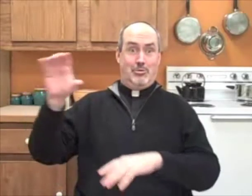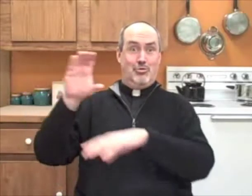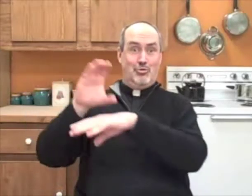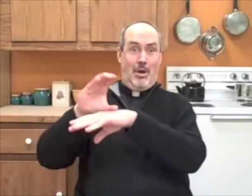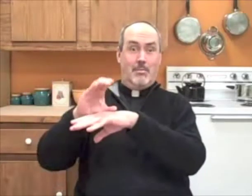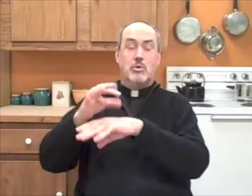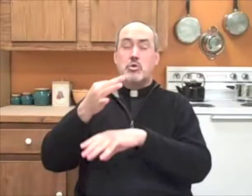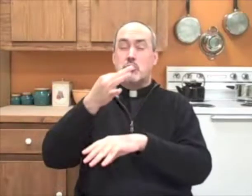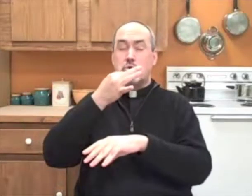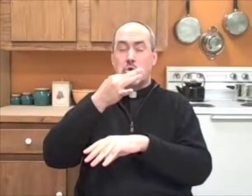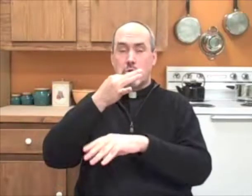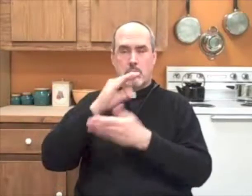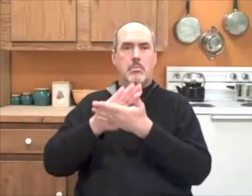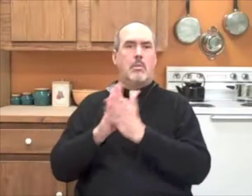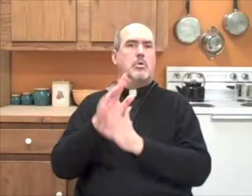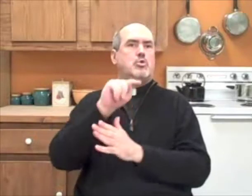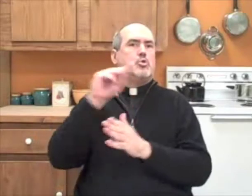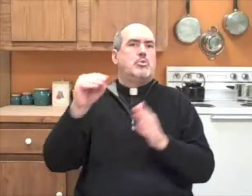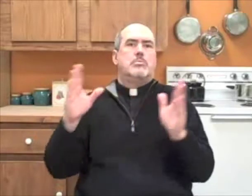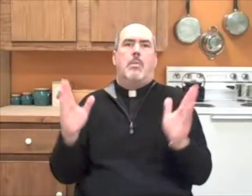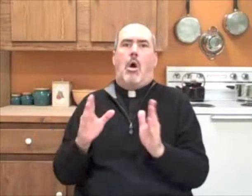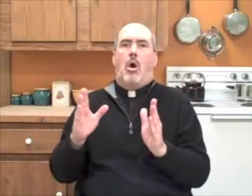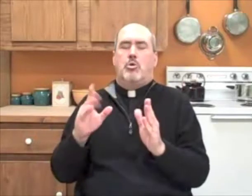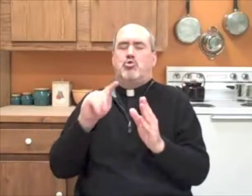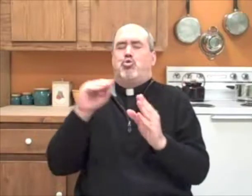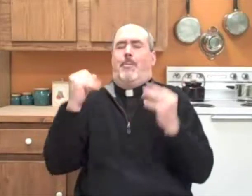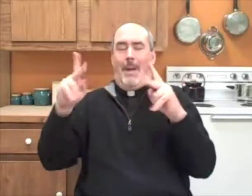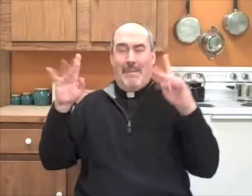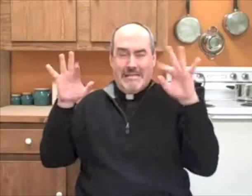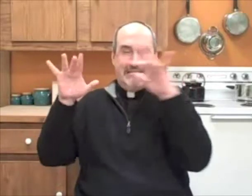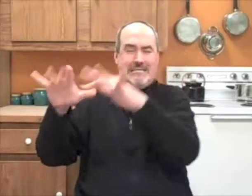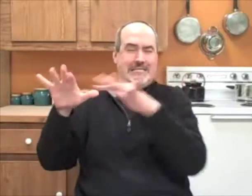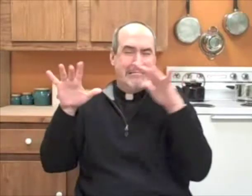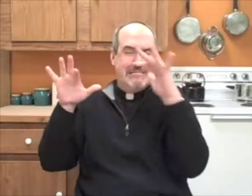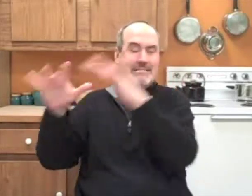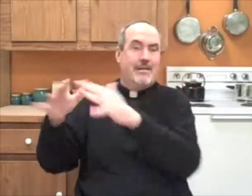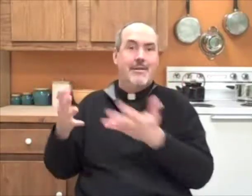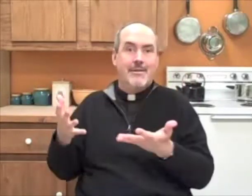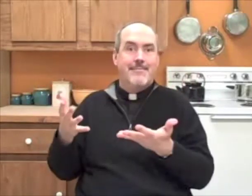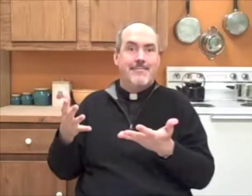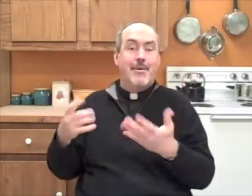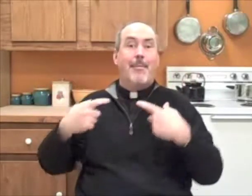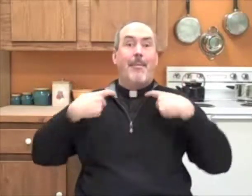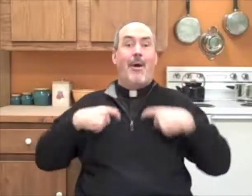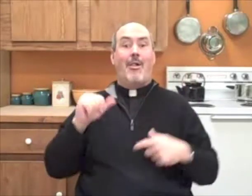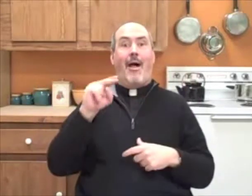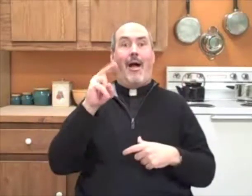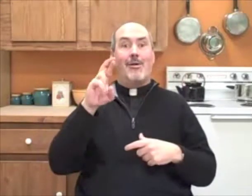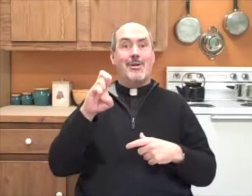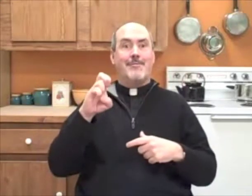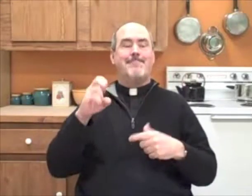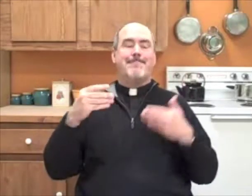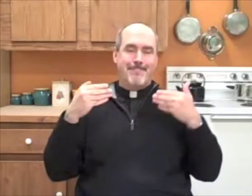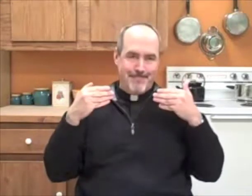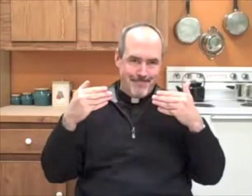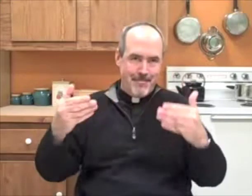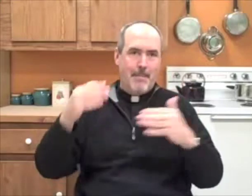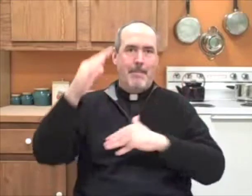That chapel soon became way too small to fit the multitudes of people that would come and visit. So brother